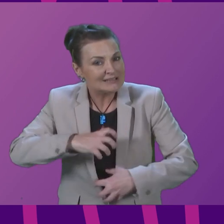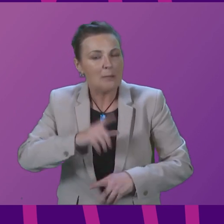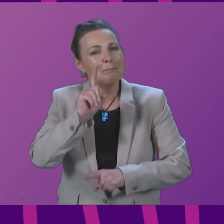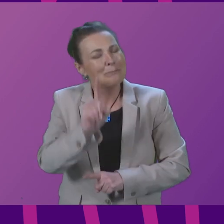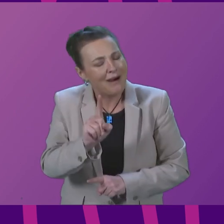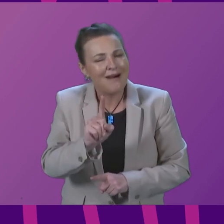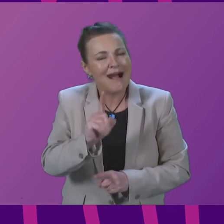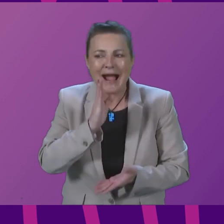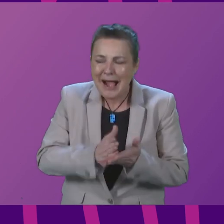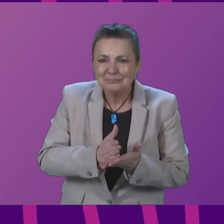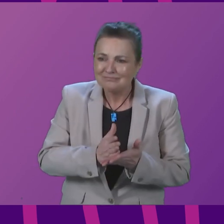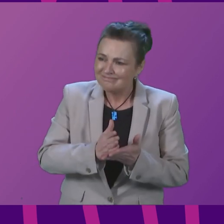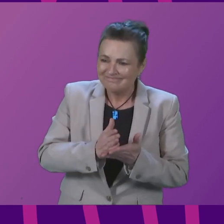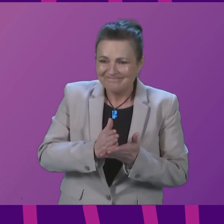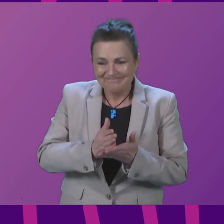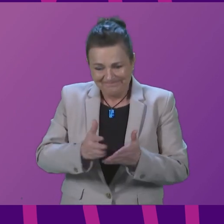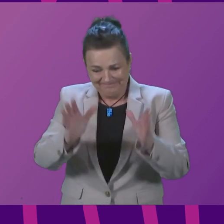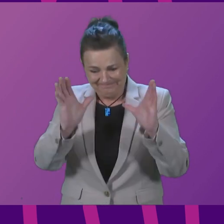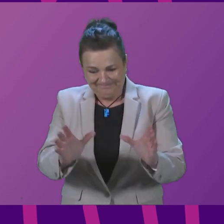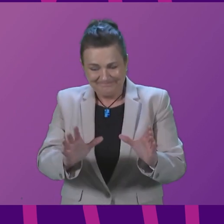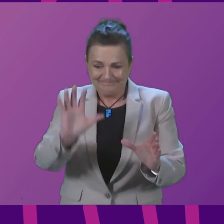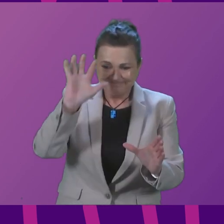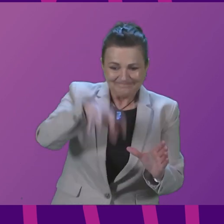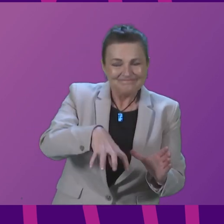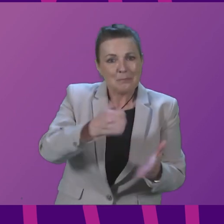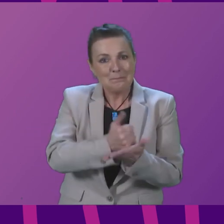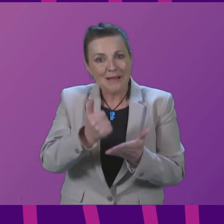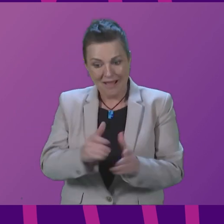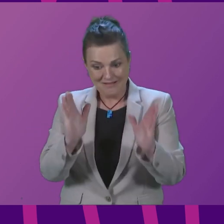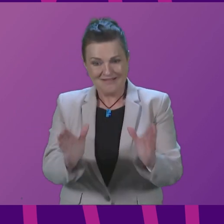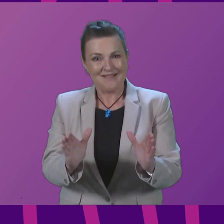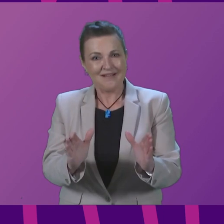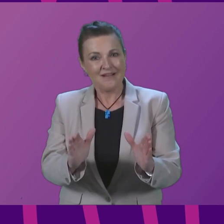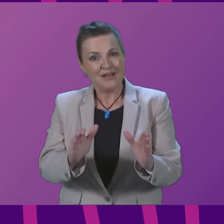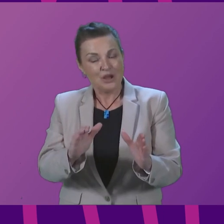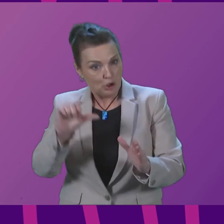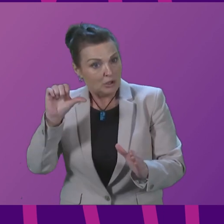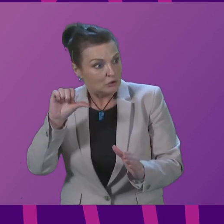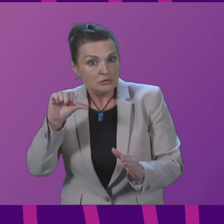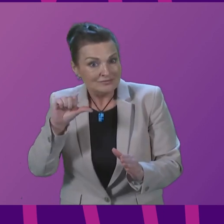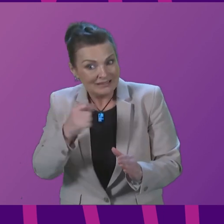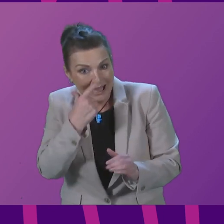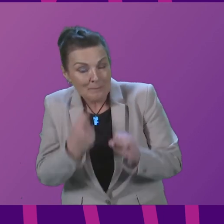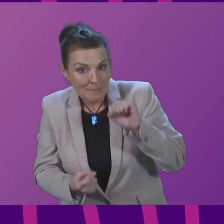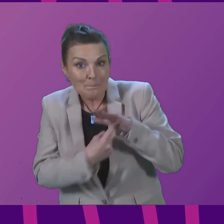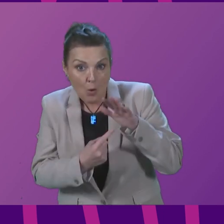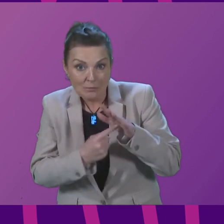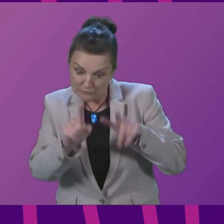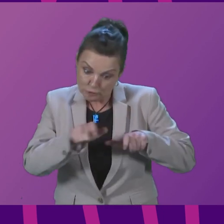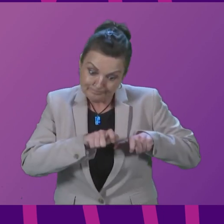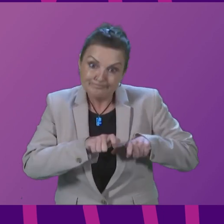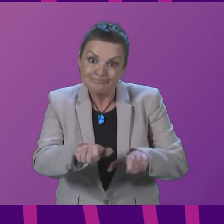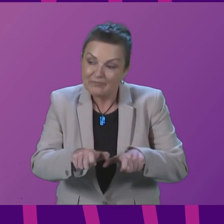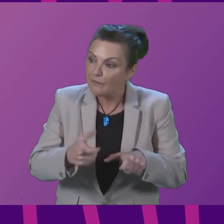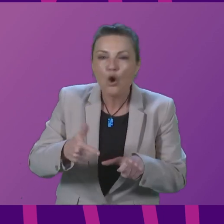presence of banks and, of course, other facilities can be very important in sustaining access, but in sustaining the life of